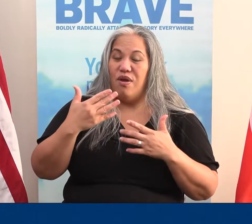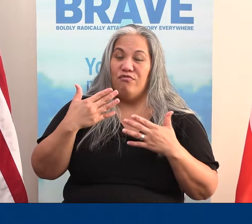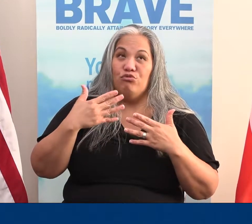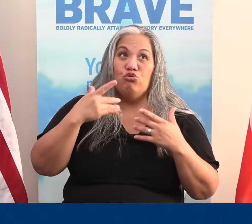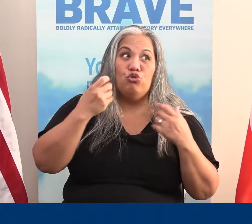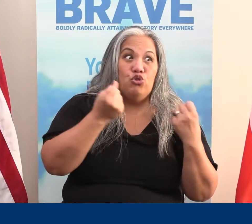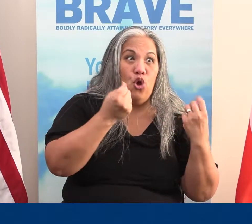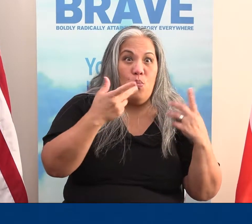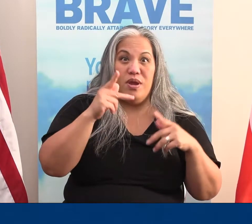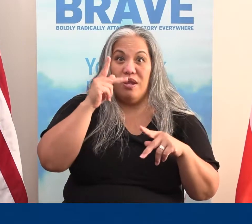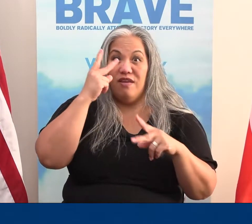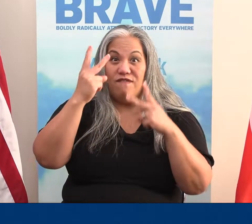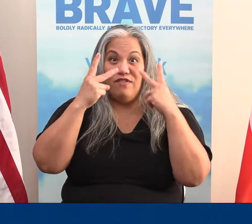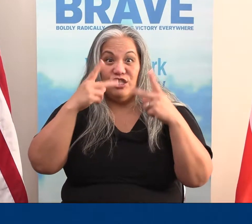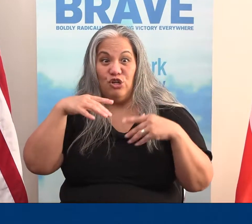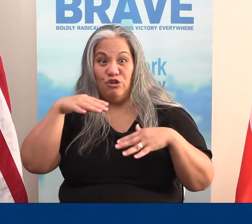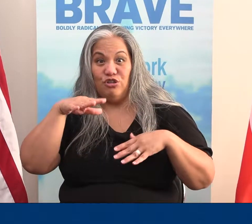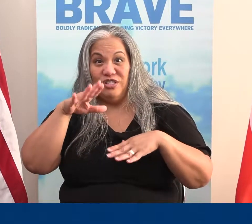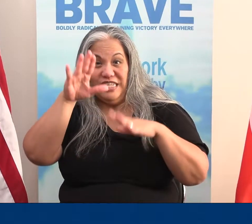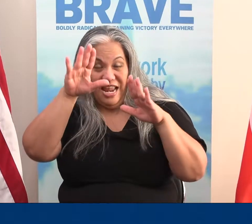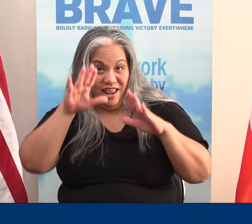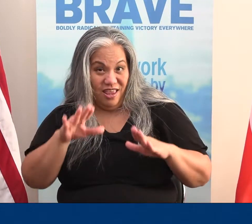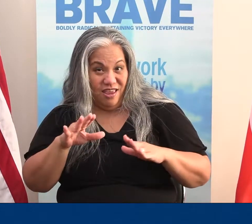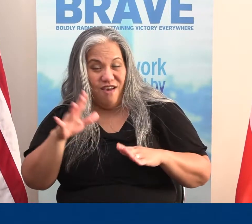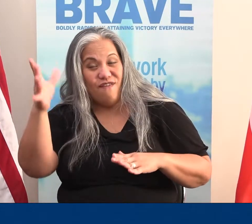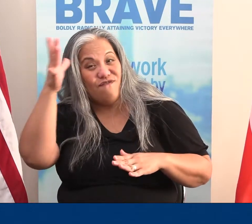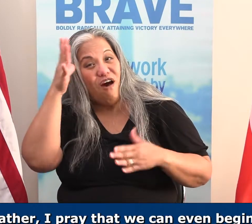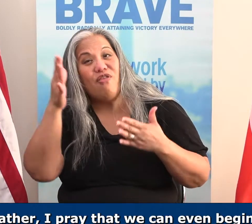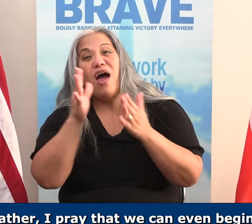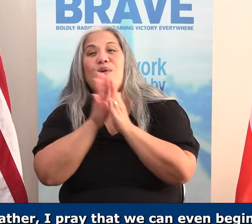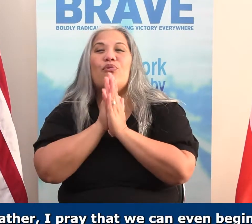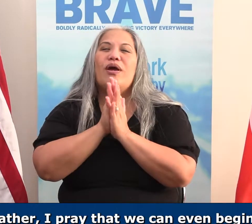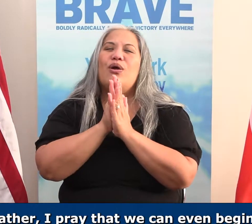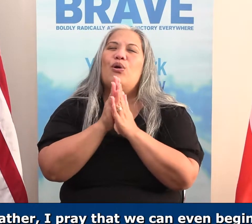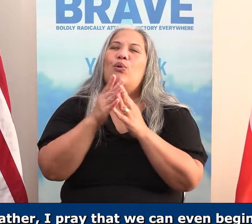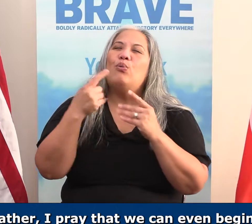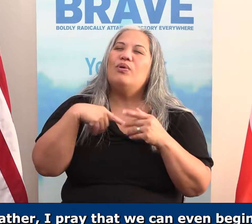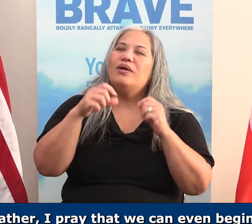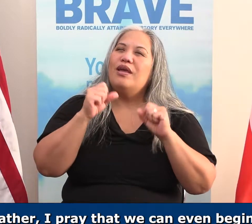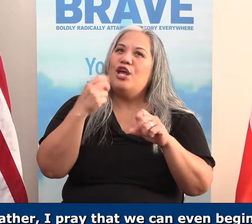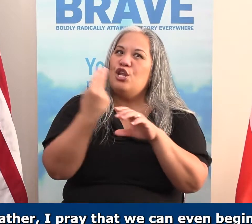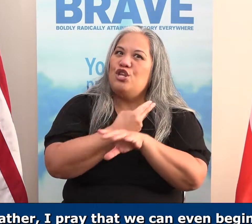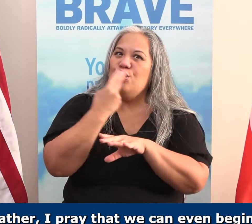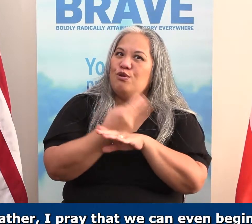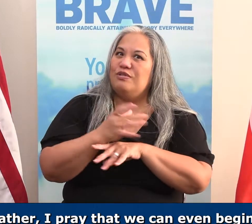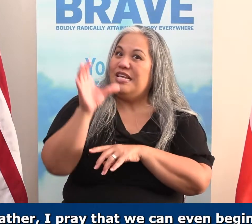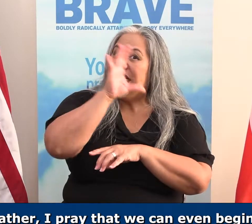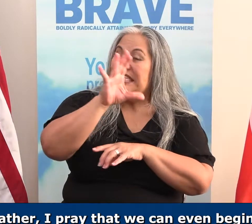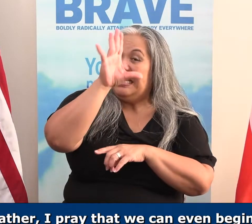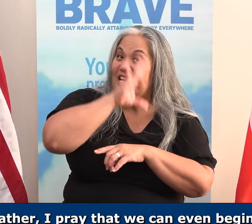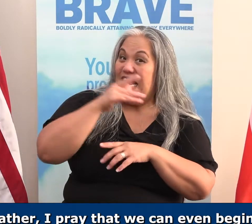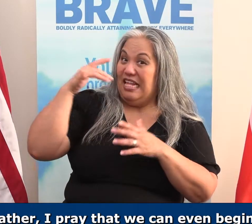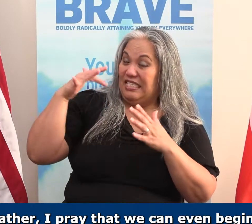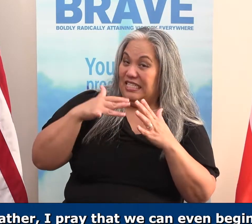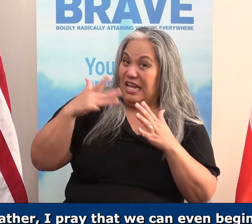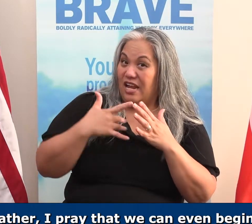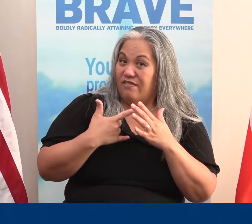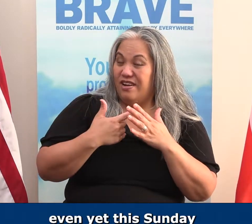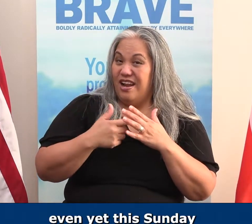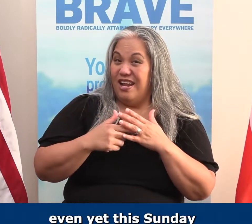so many visitors on Sunday. Father, I pray that we can even begin to use the Seeking God study, even